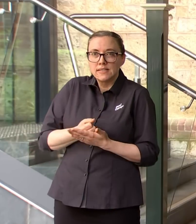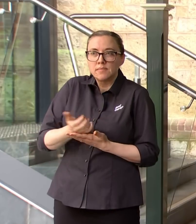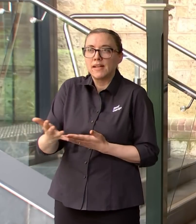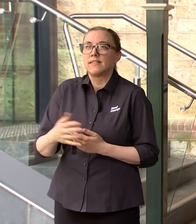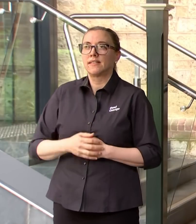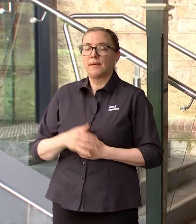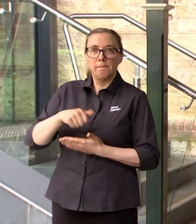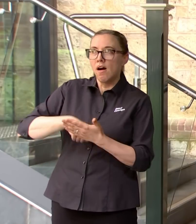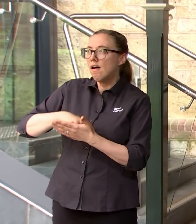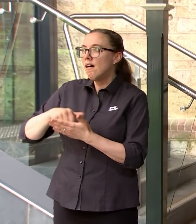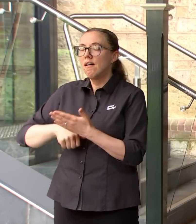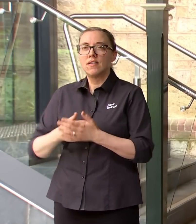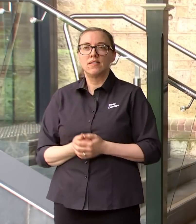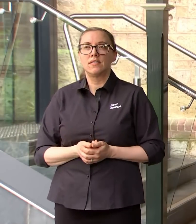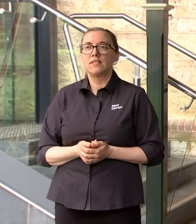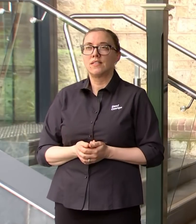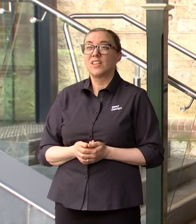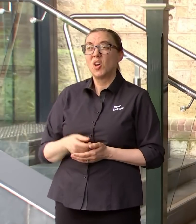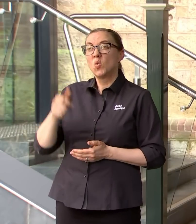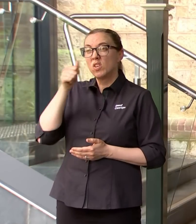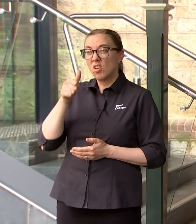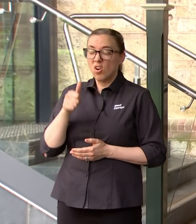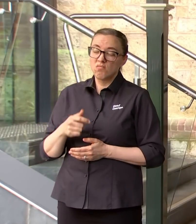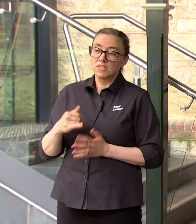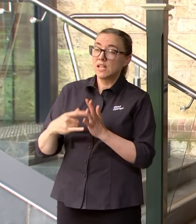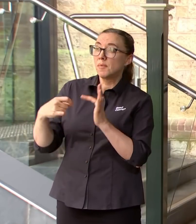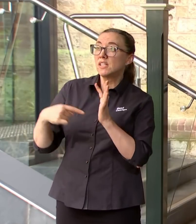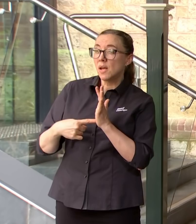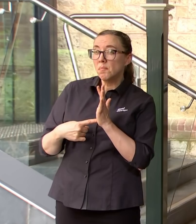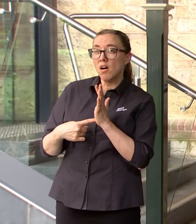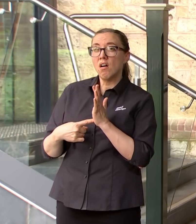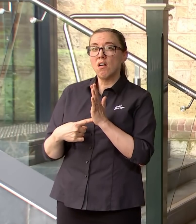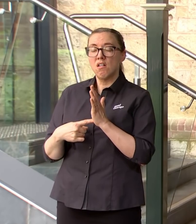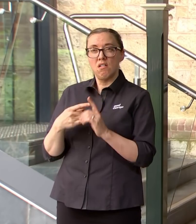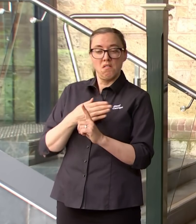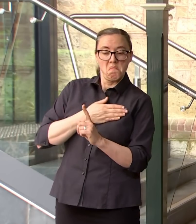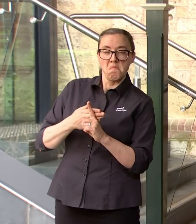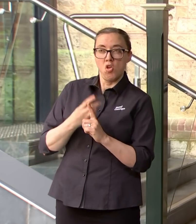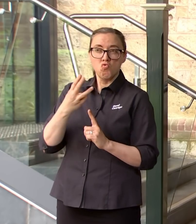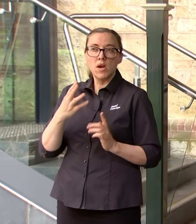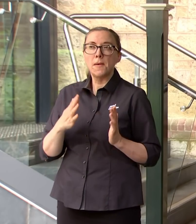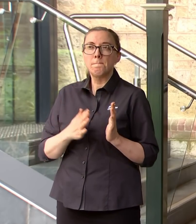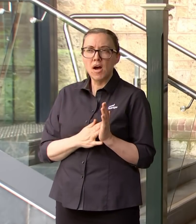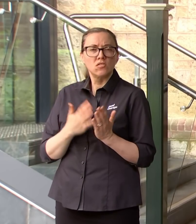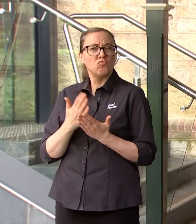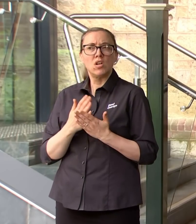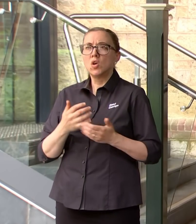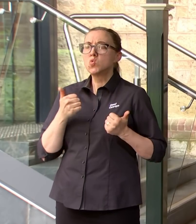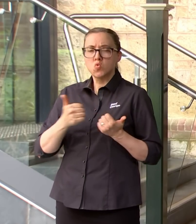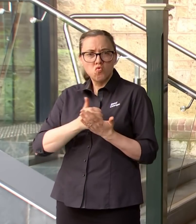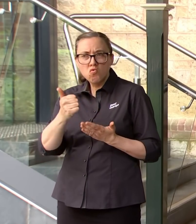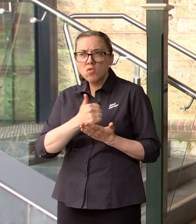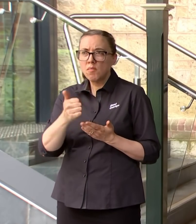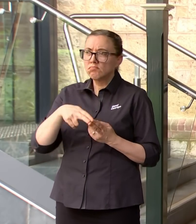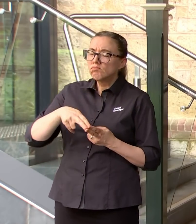in the country through the September quarter again we surged further with our state final demand even higher than the previous financial